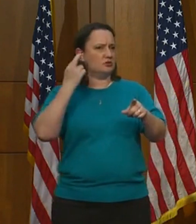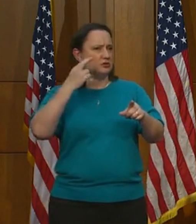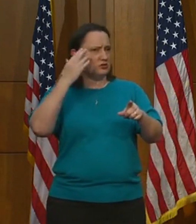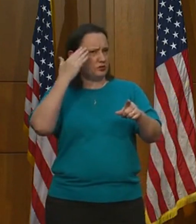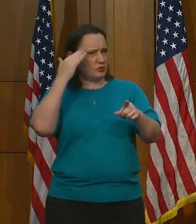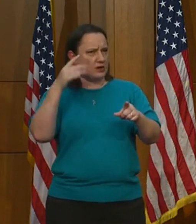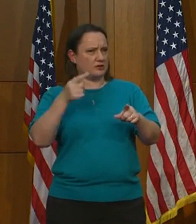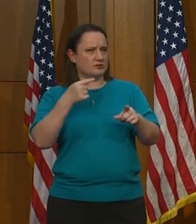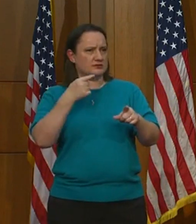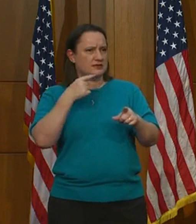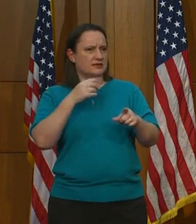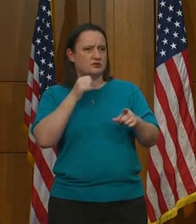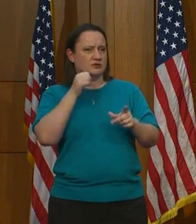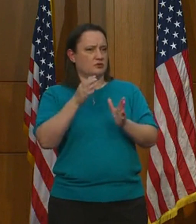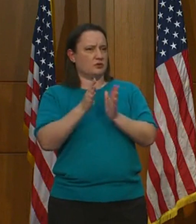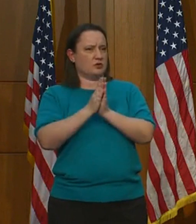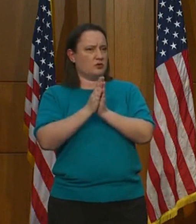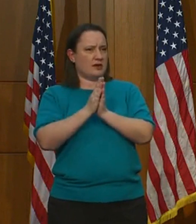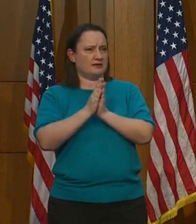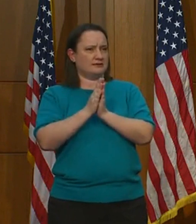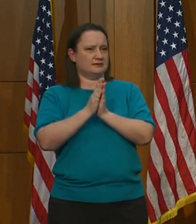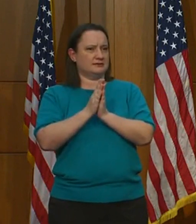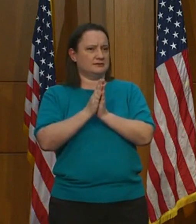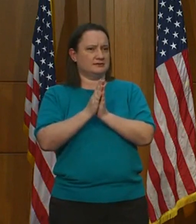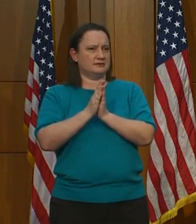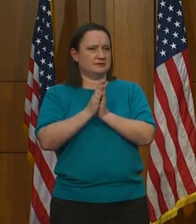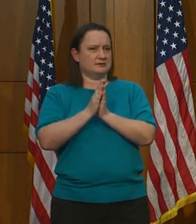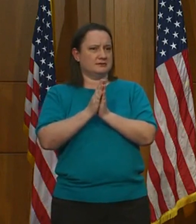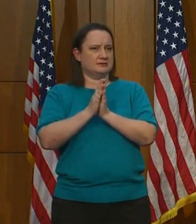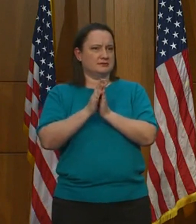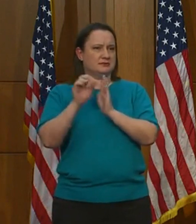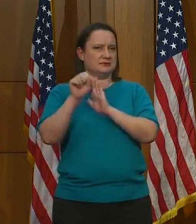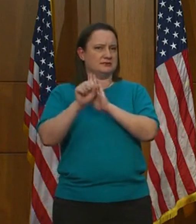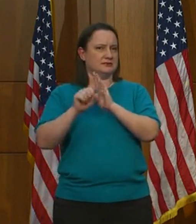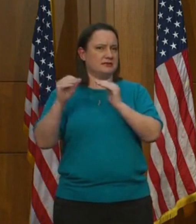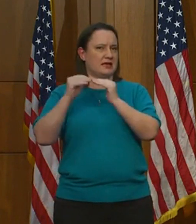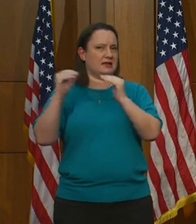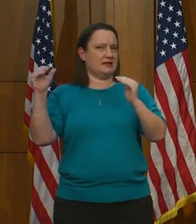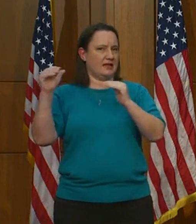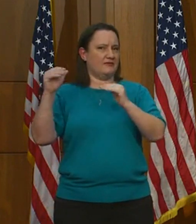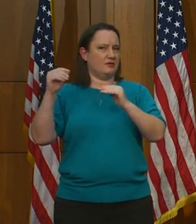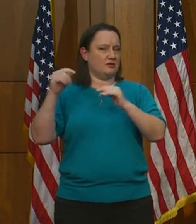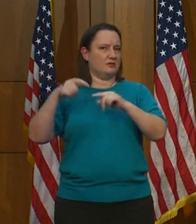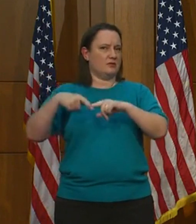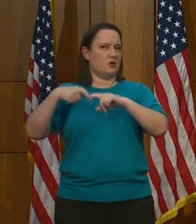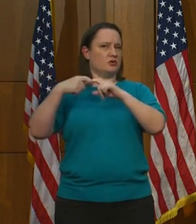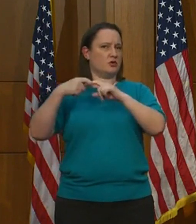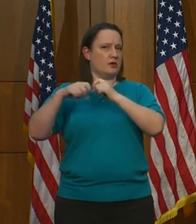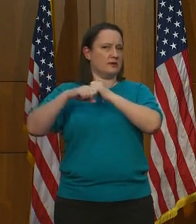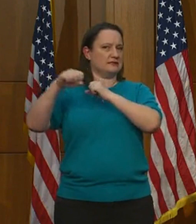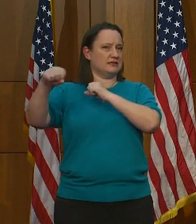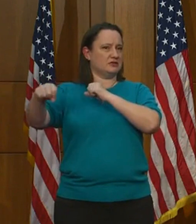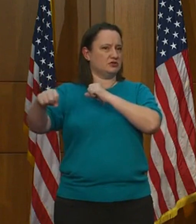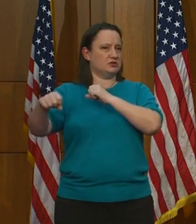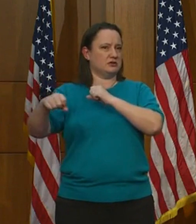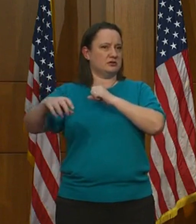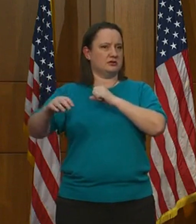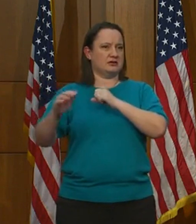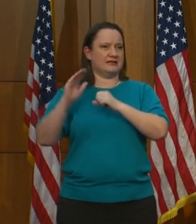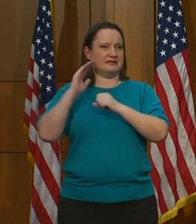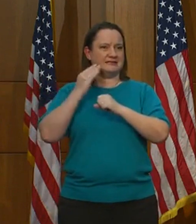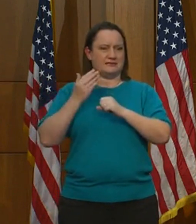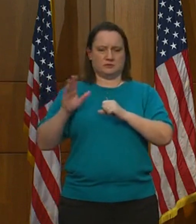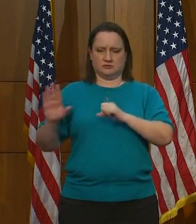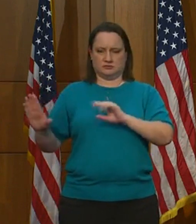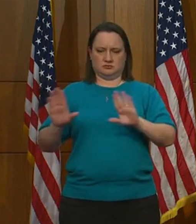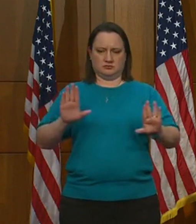you said you didn't request an extension at a statewide level? It seems like going on sort of an ad hoc basis